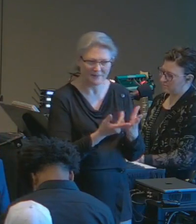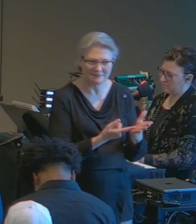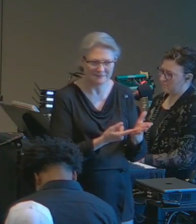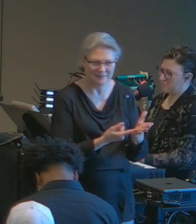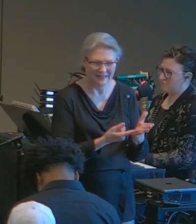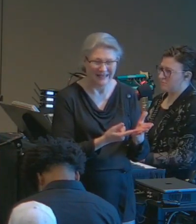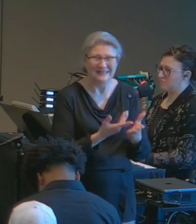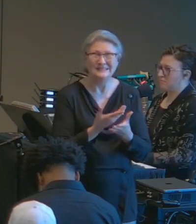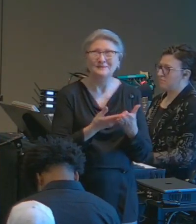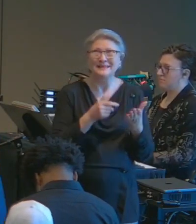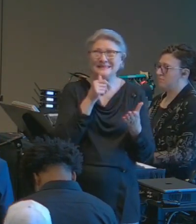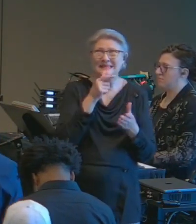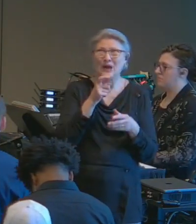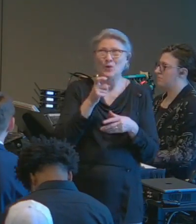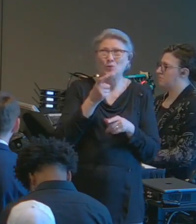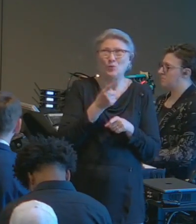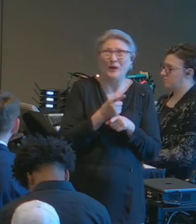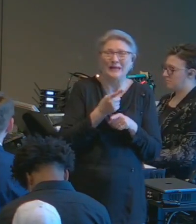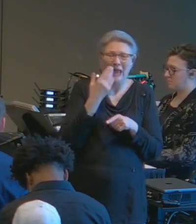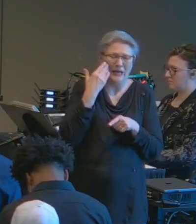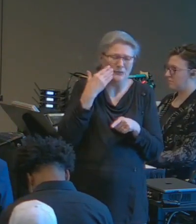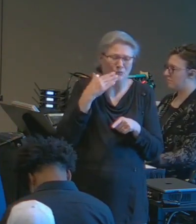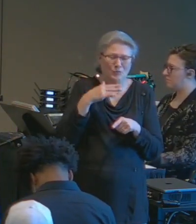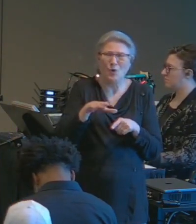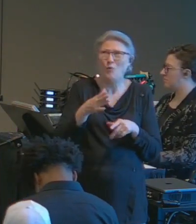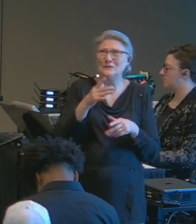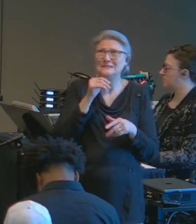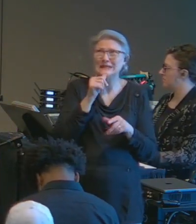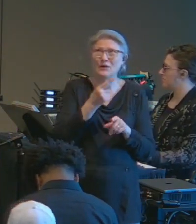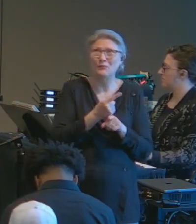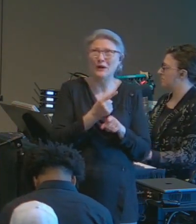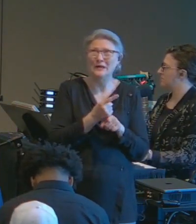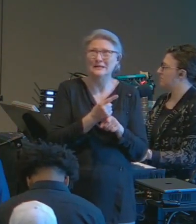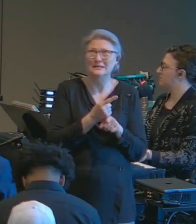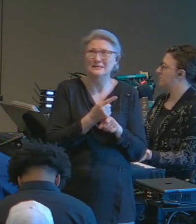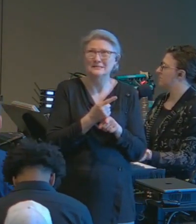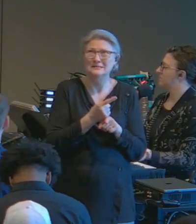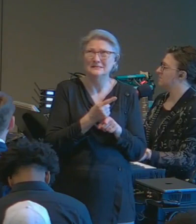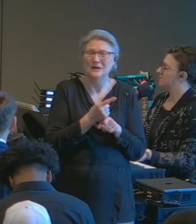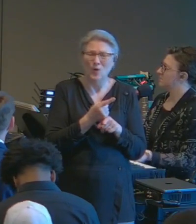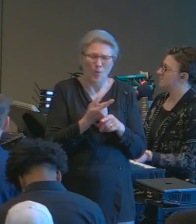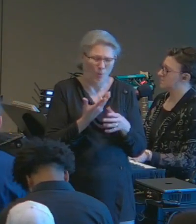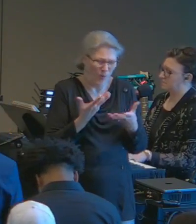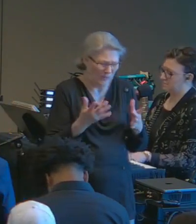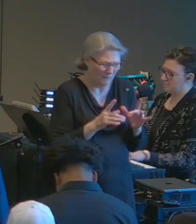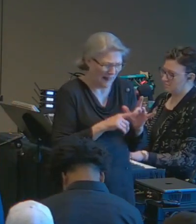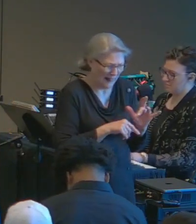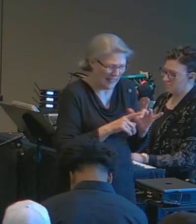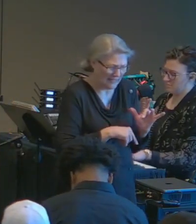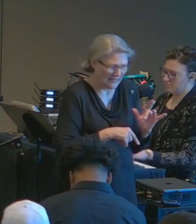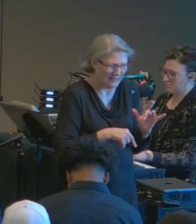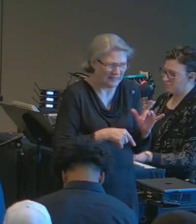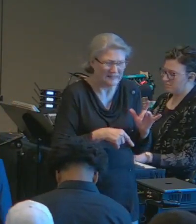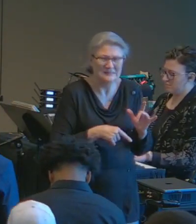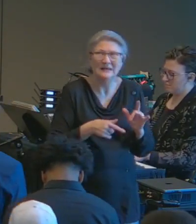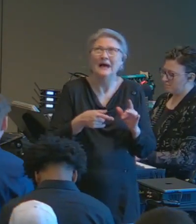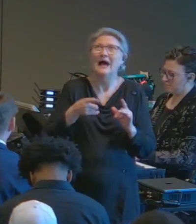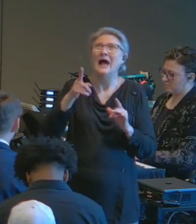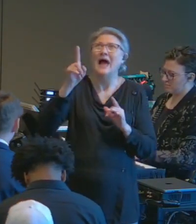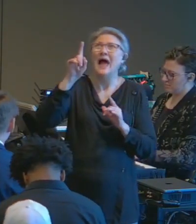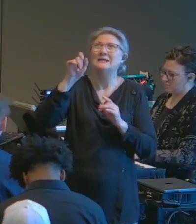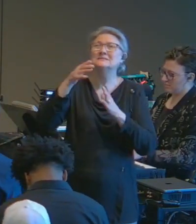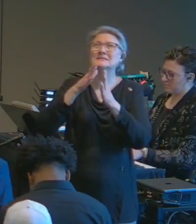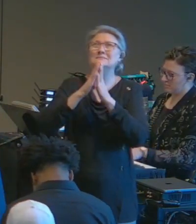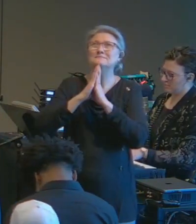something's not right God but I don't know what it is what am I lacking why don't you ask him this